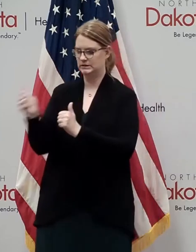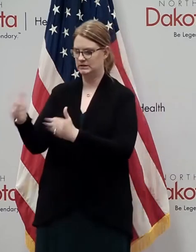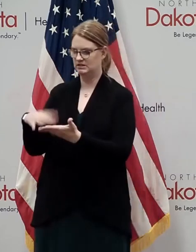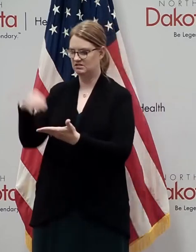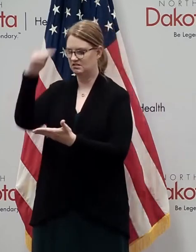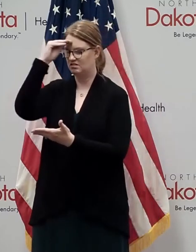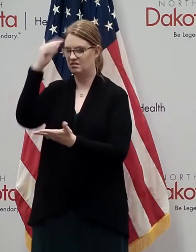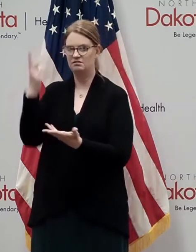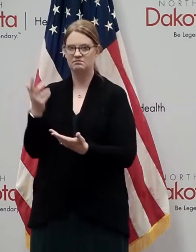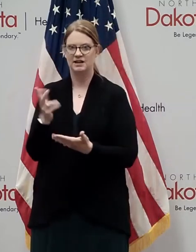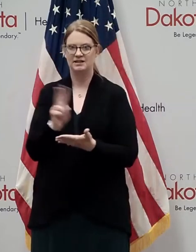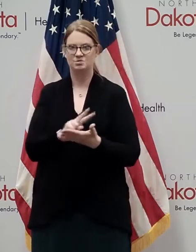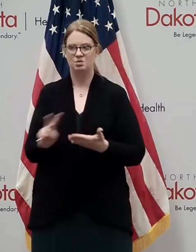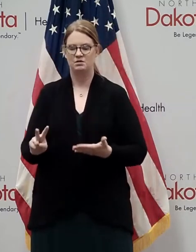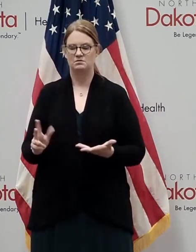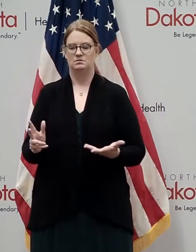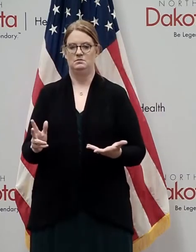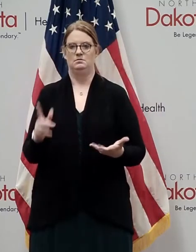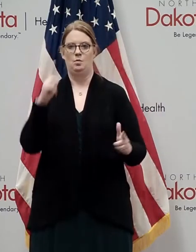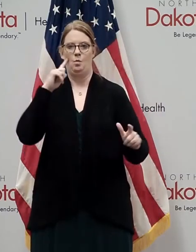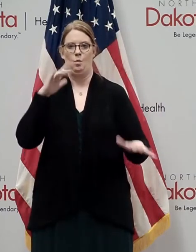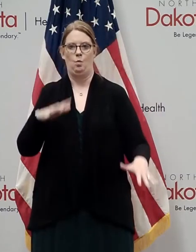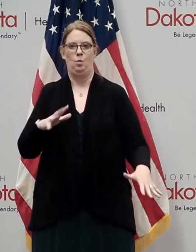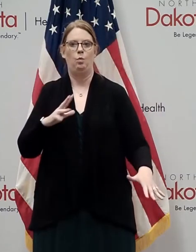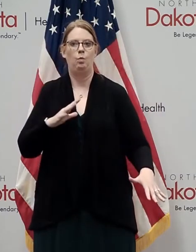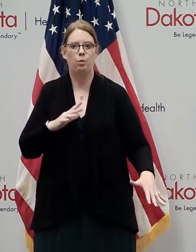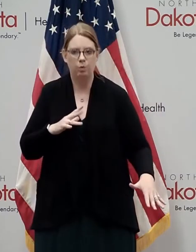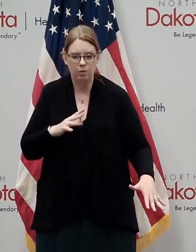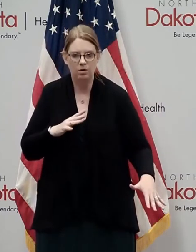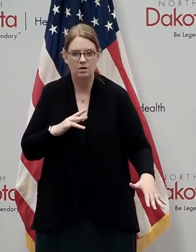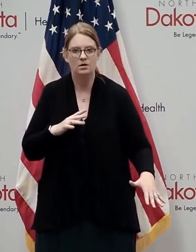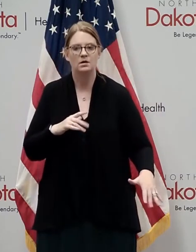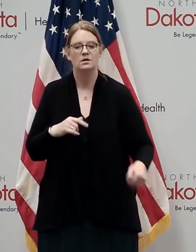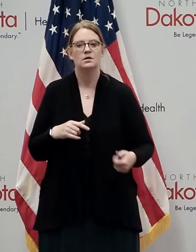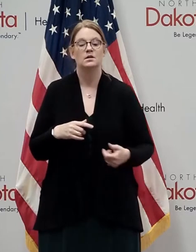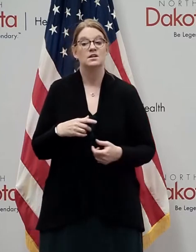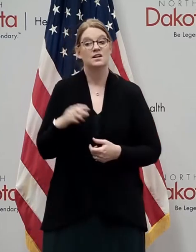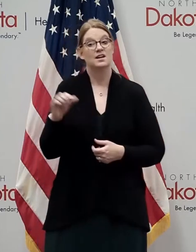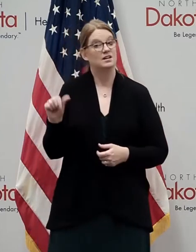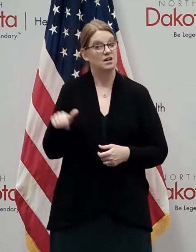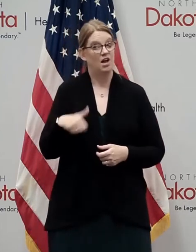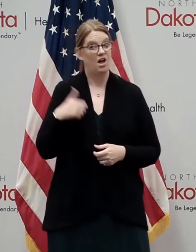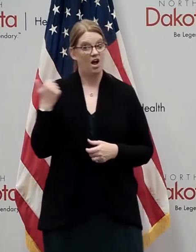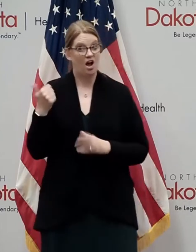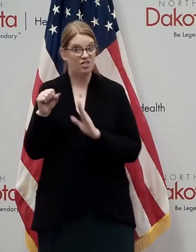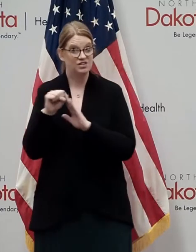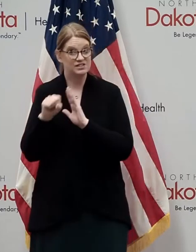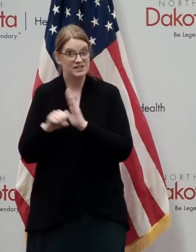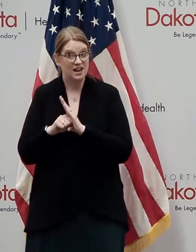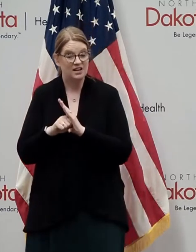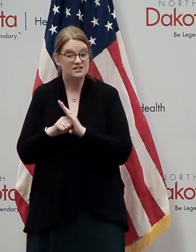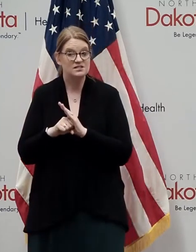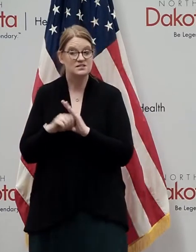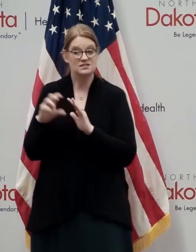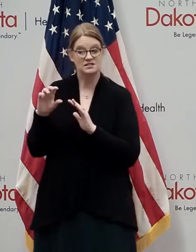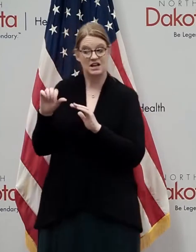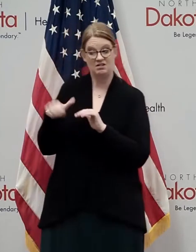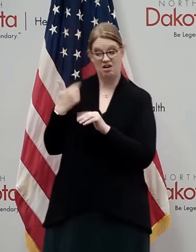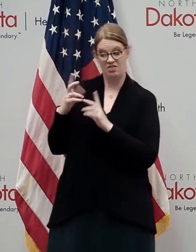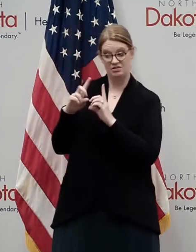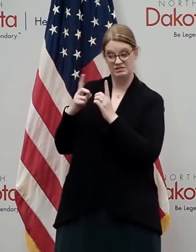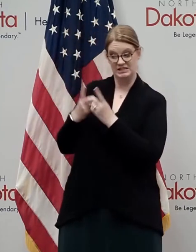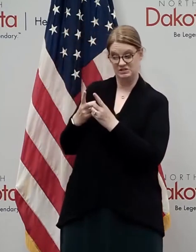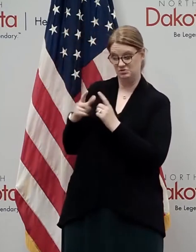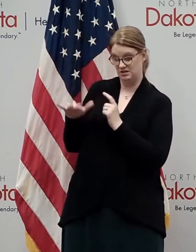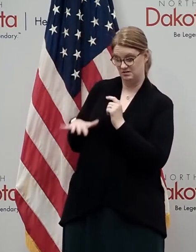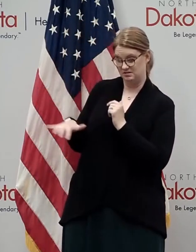weeks. Really remarkable. We know that in other states and in some districts in other states, when